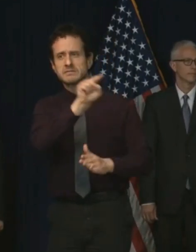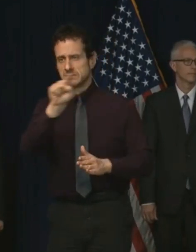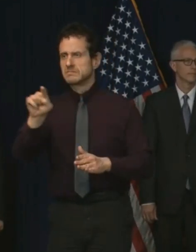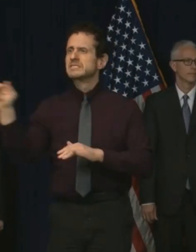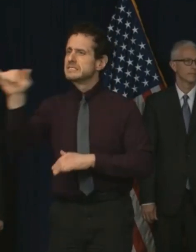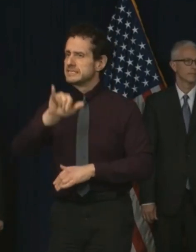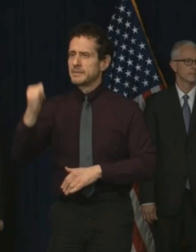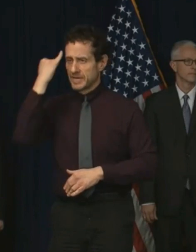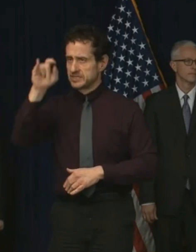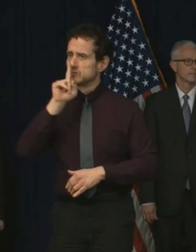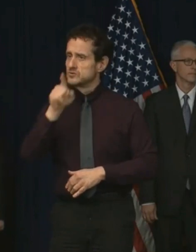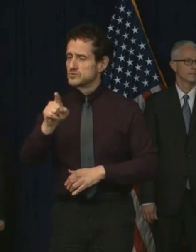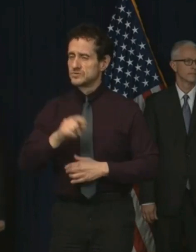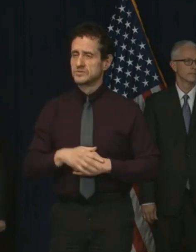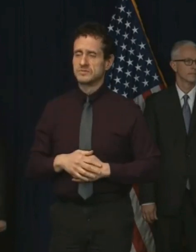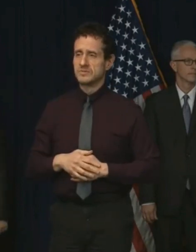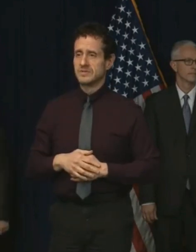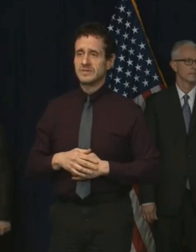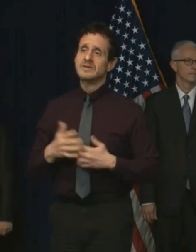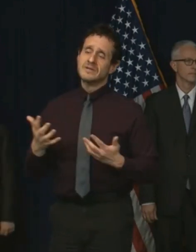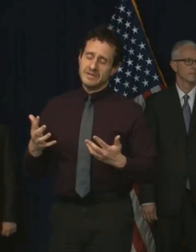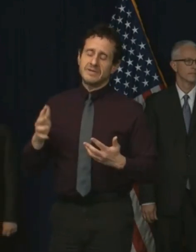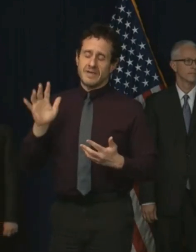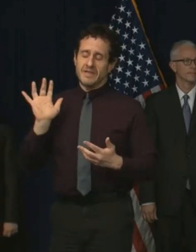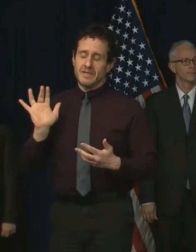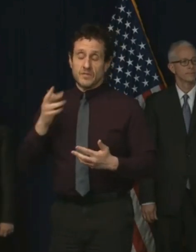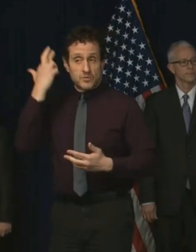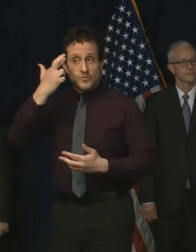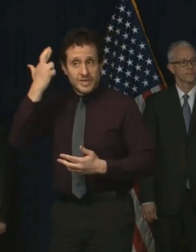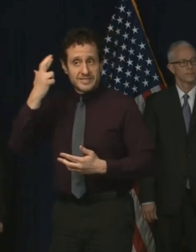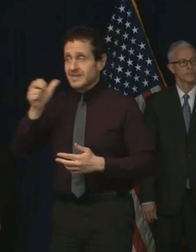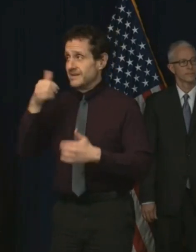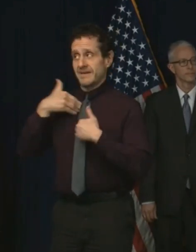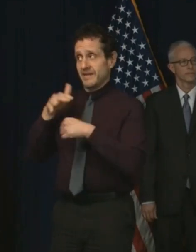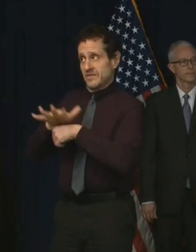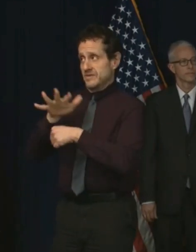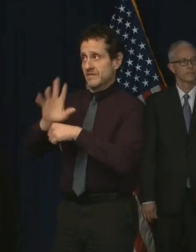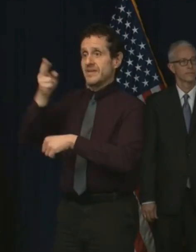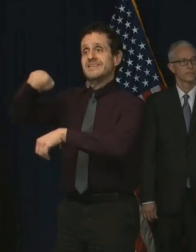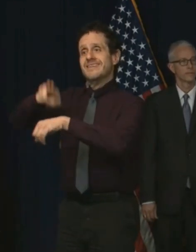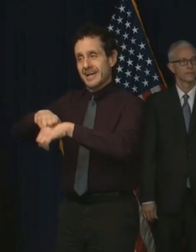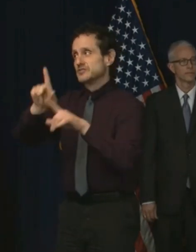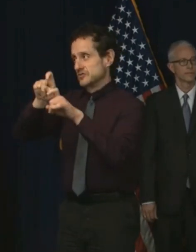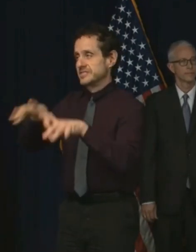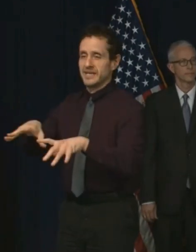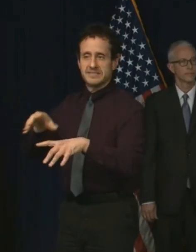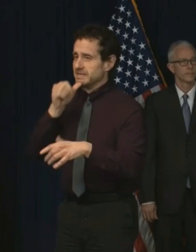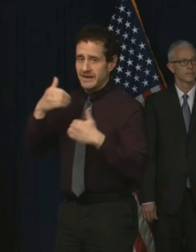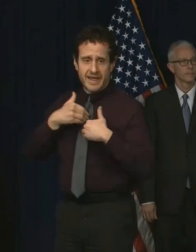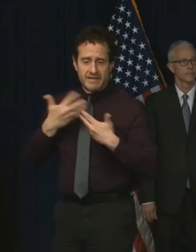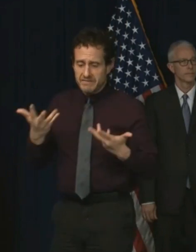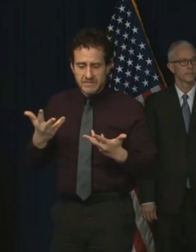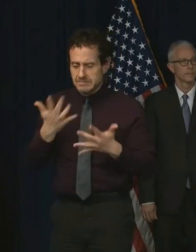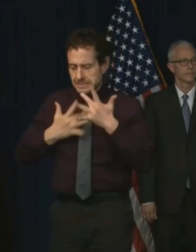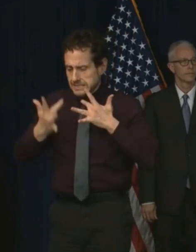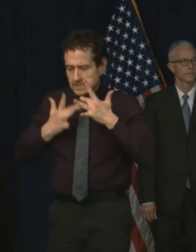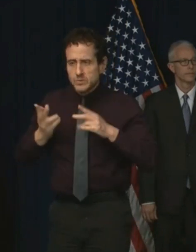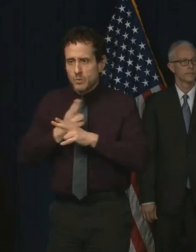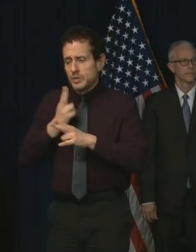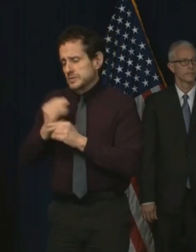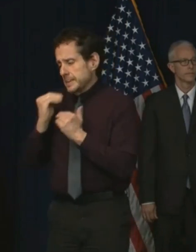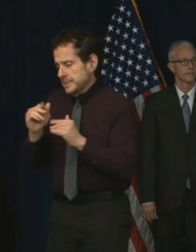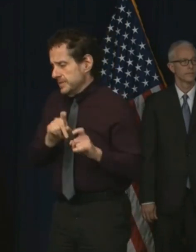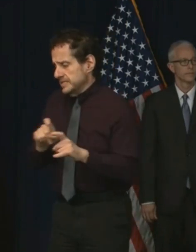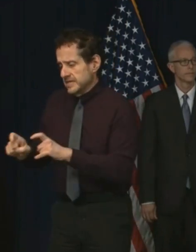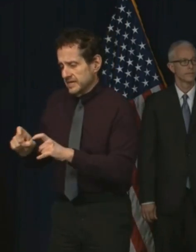to pay for the lack of early, robust national testing. So we have to stick to the knowledge that we